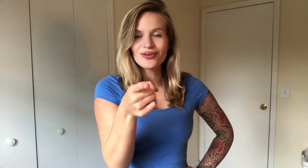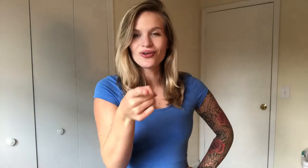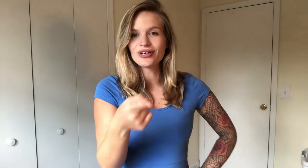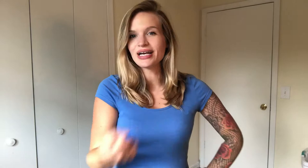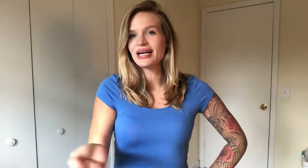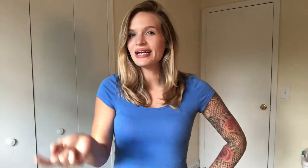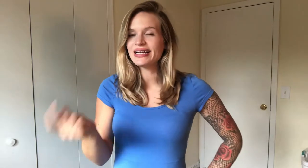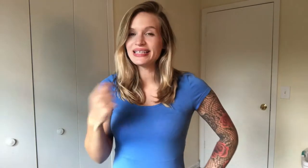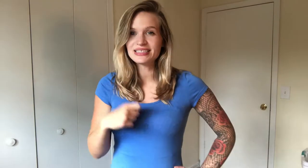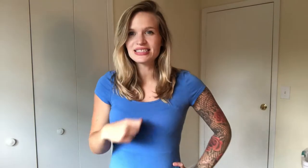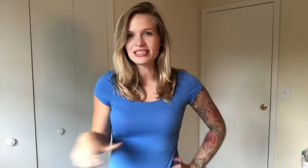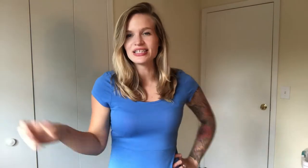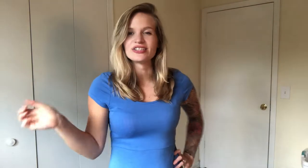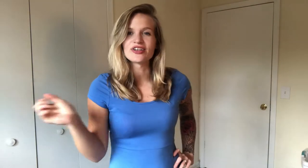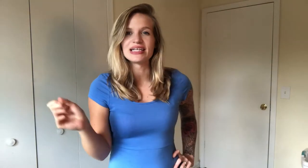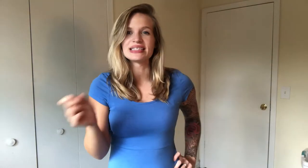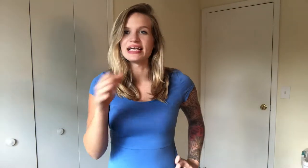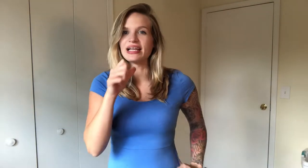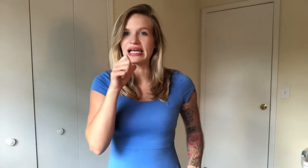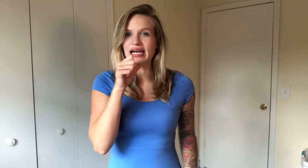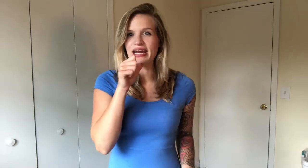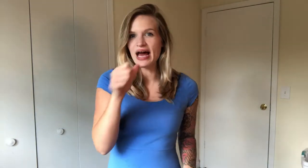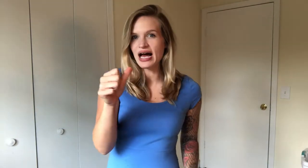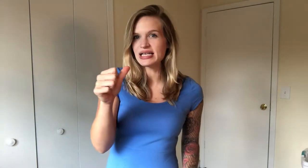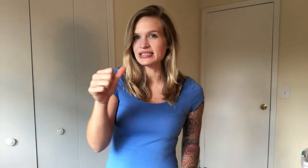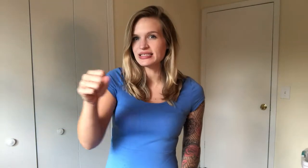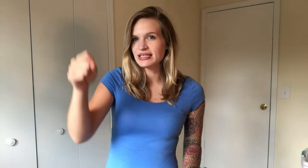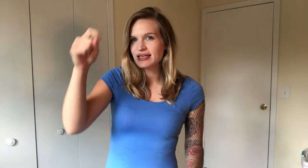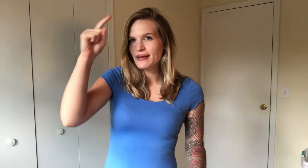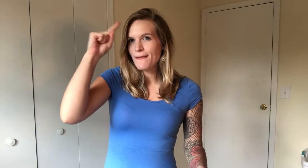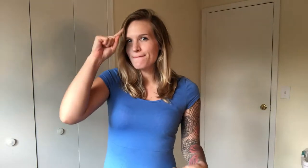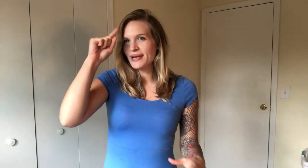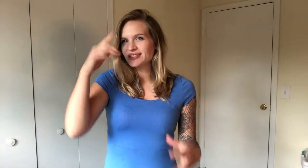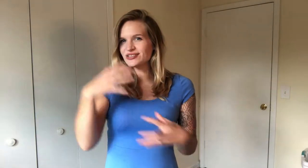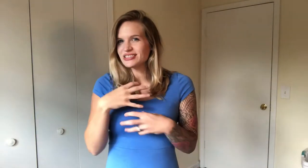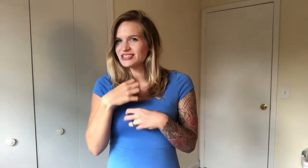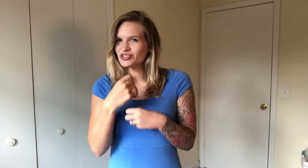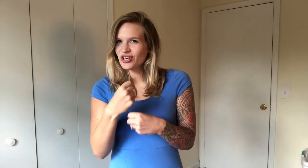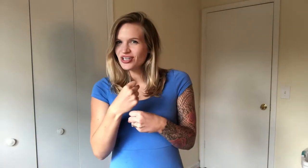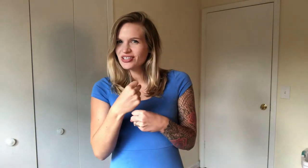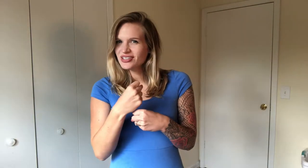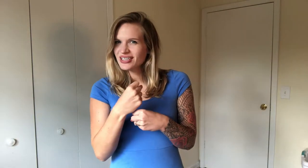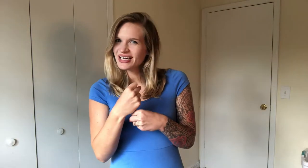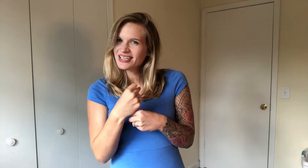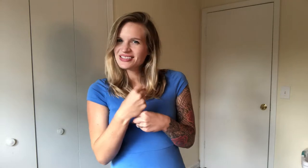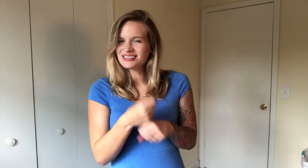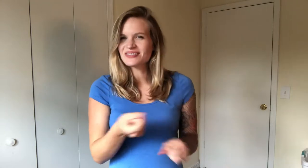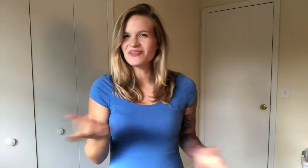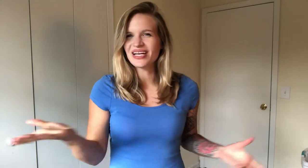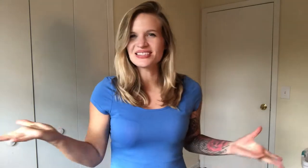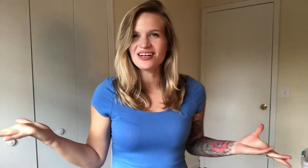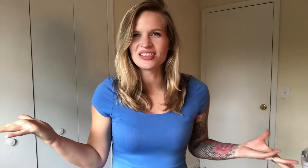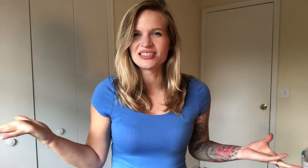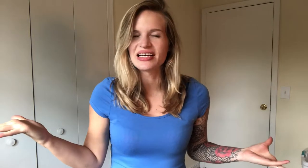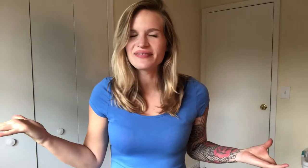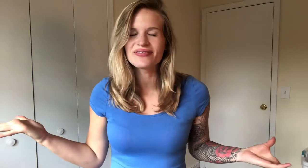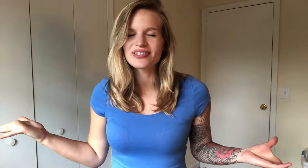you're insecure. So I signed like not mentally strong, I guess. What I saw online for